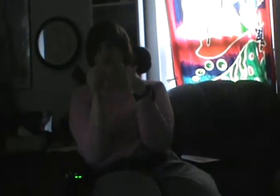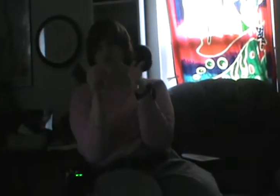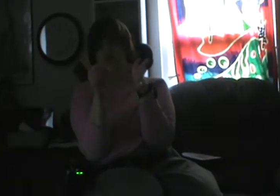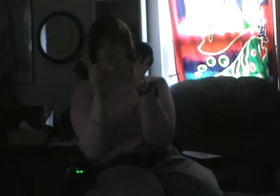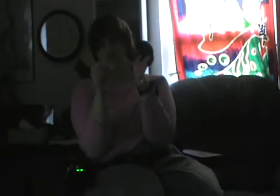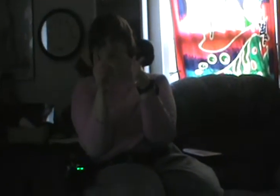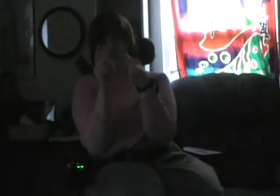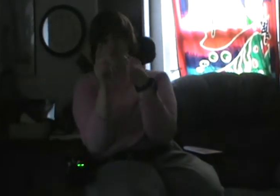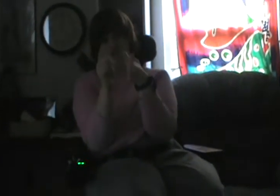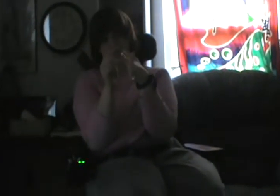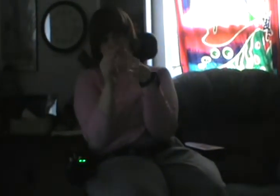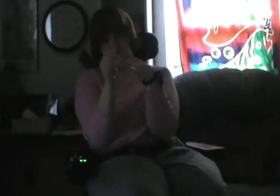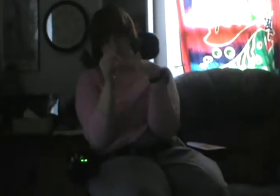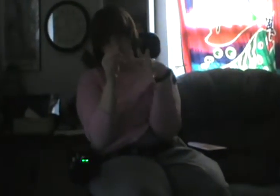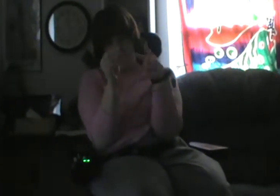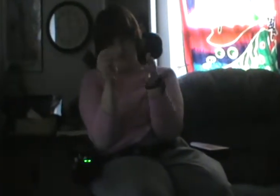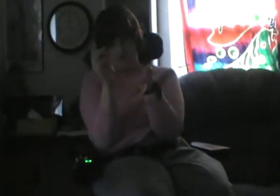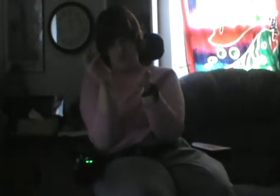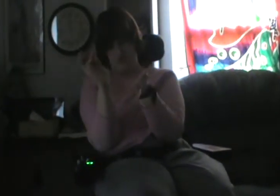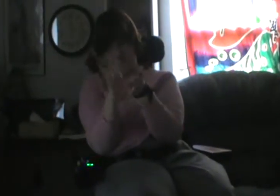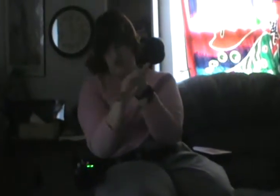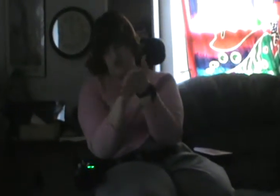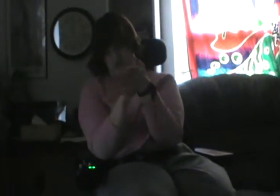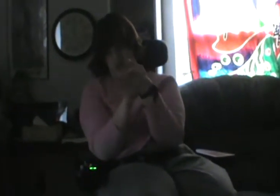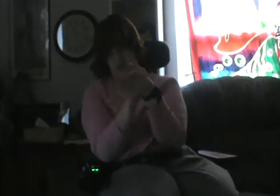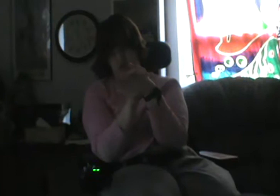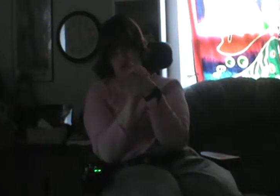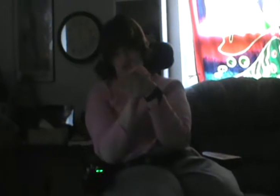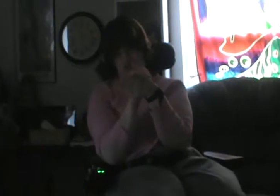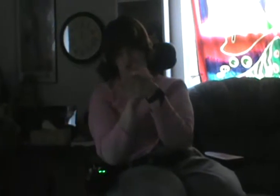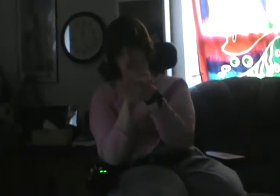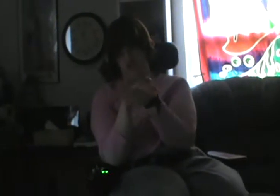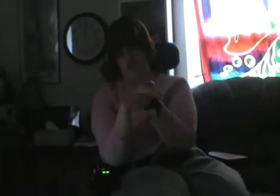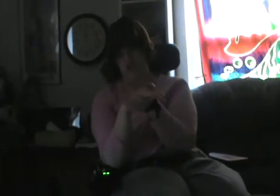They never let us know the times were hard.